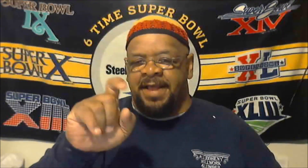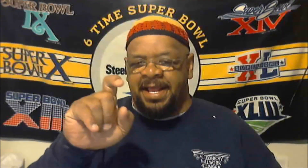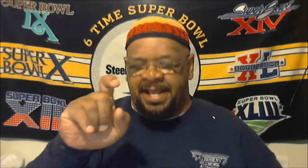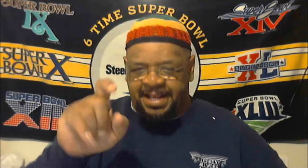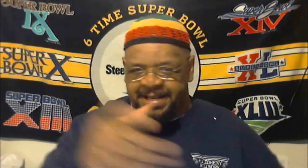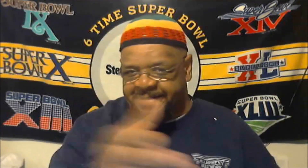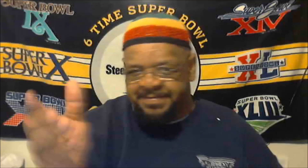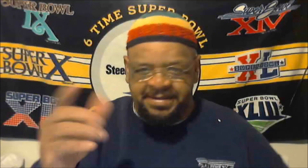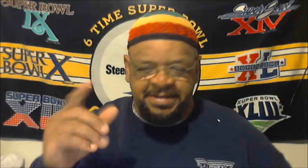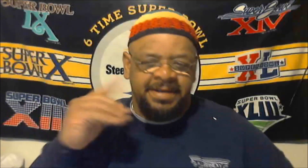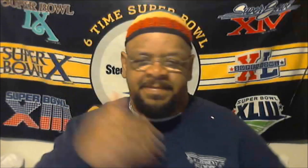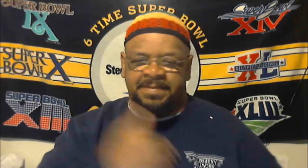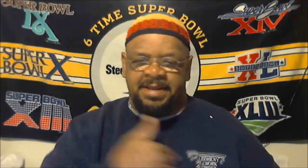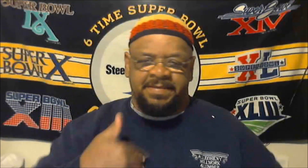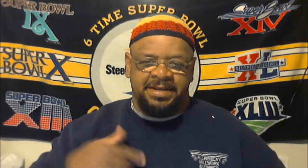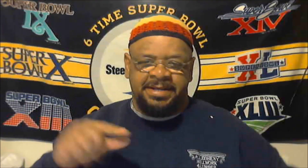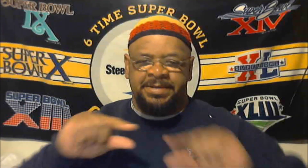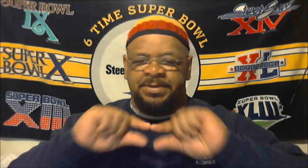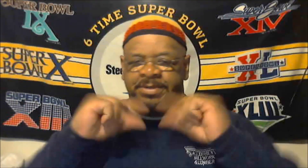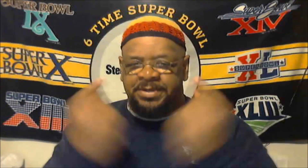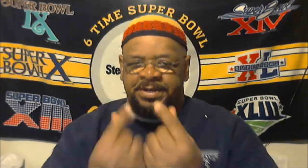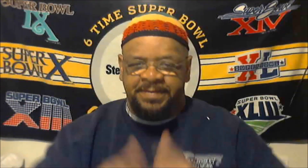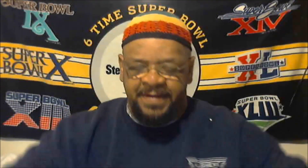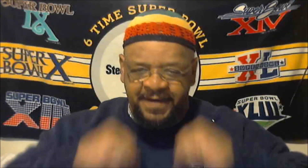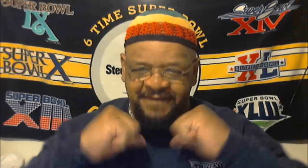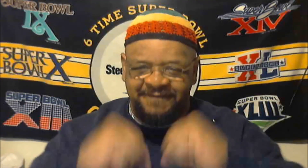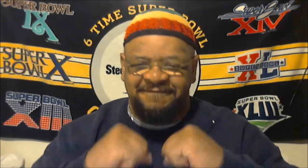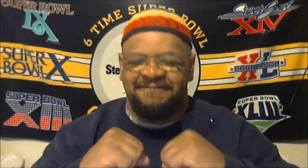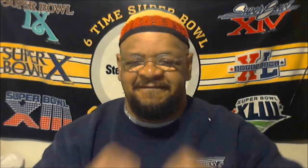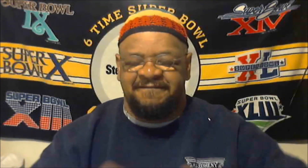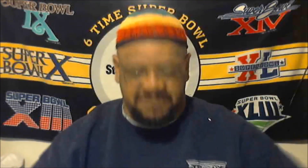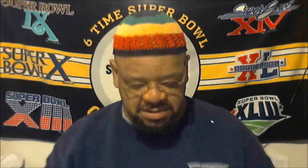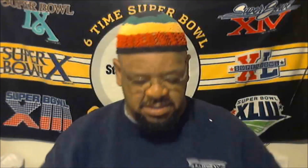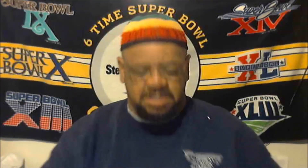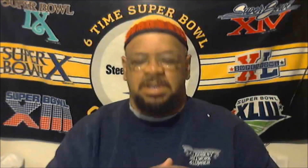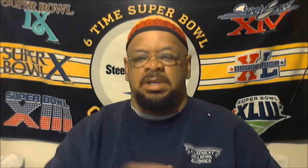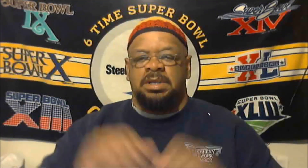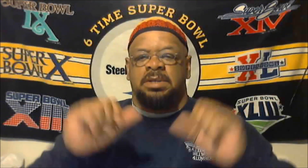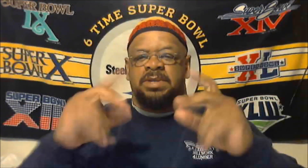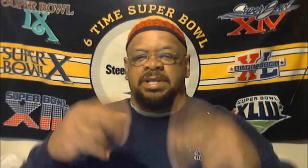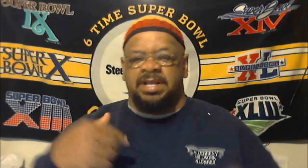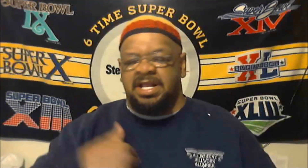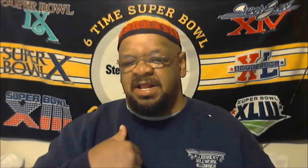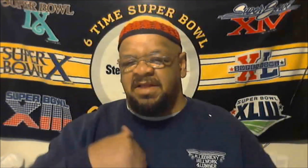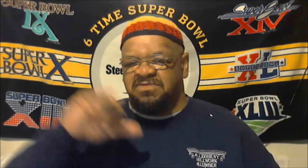Okay, now what I want to do is to make sure this is easy, just